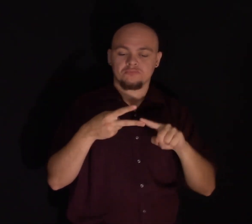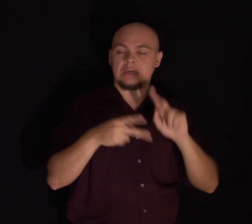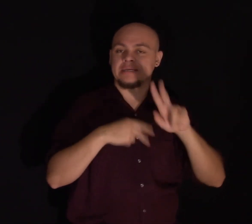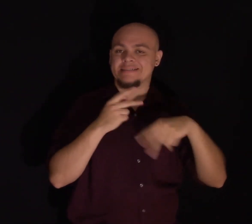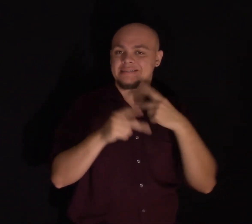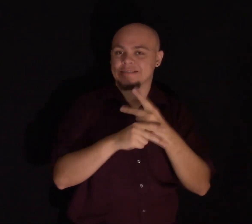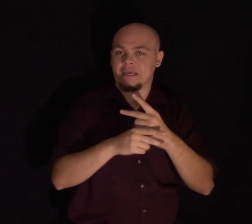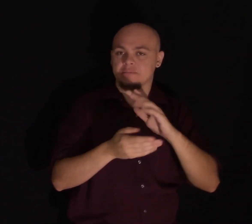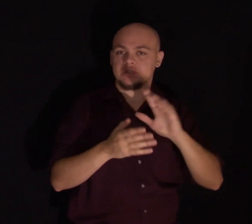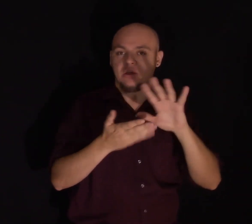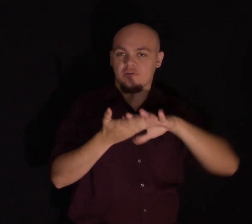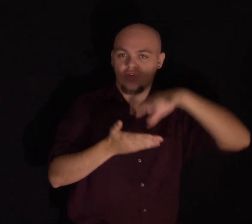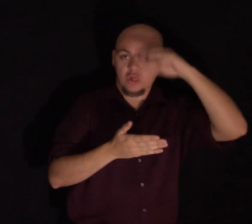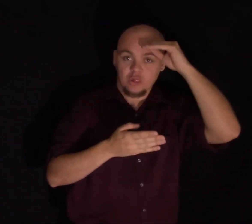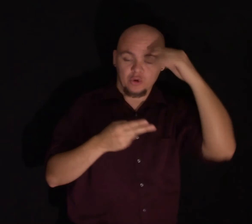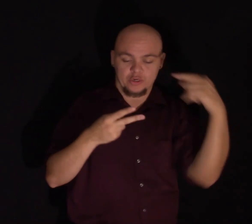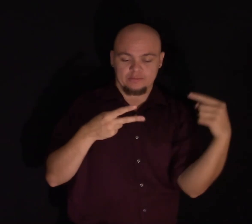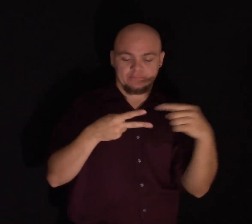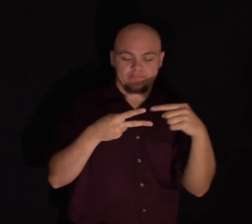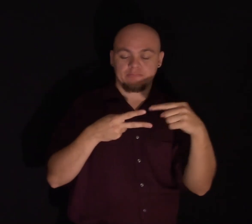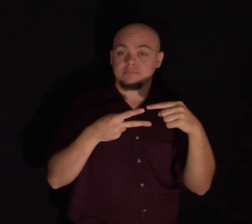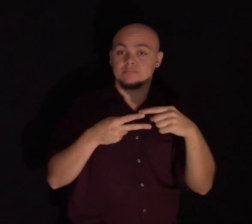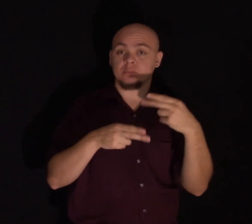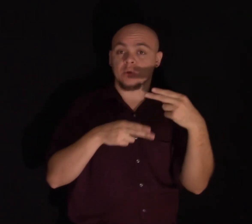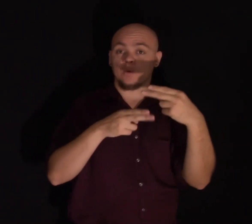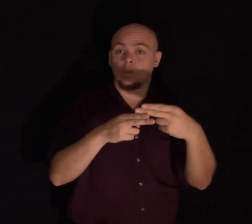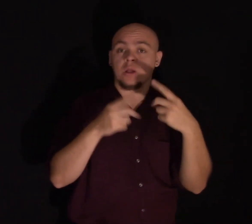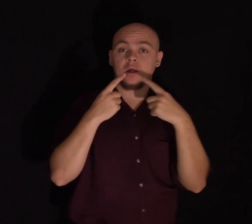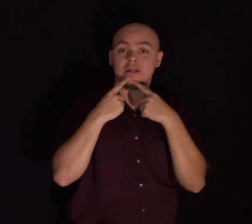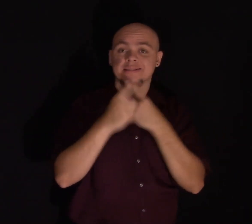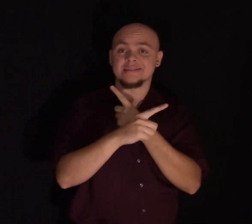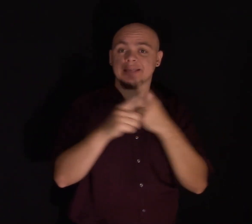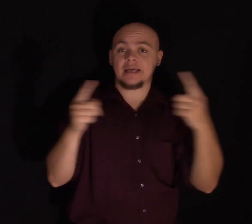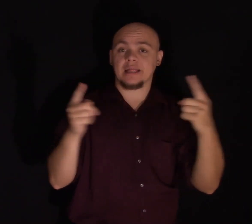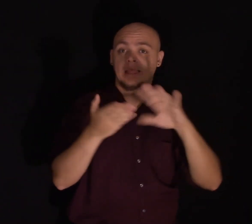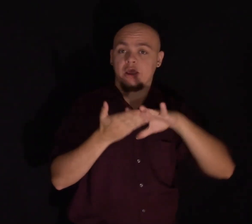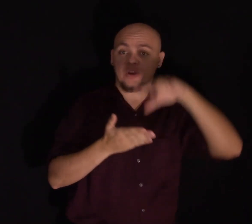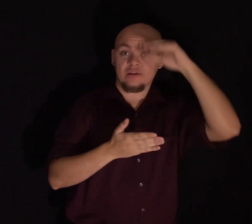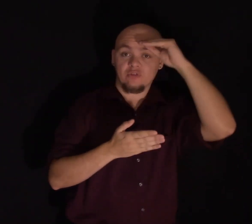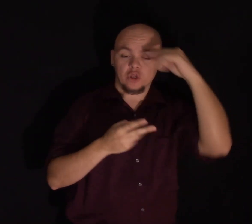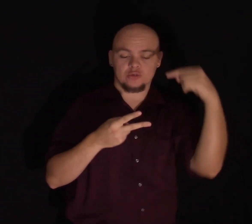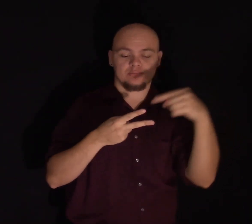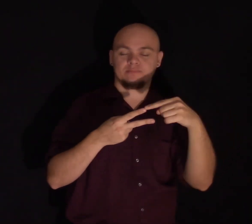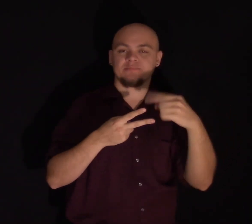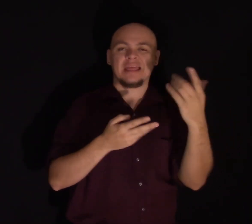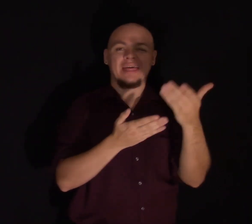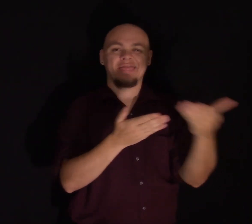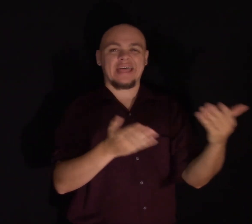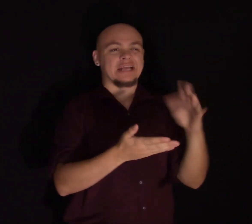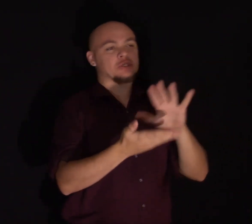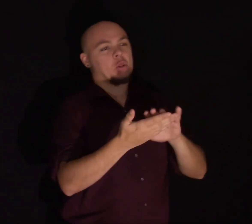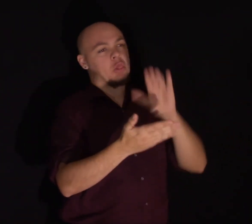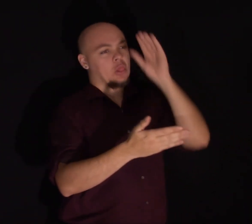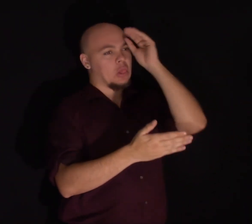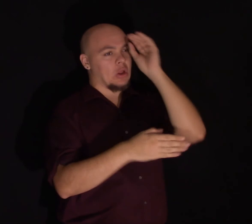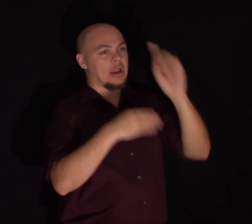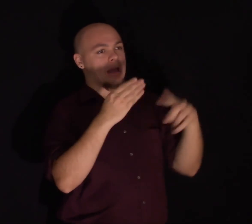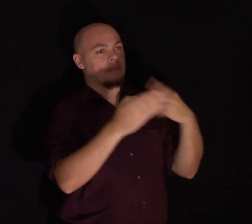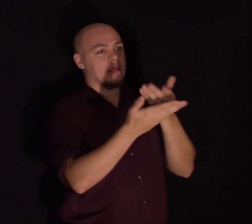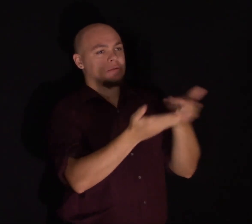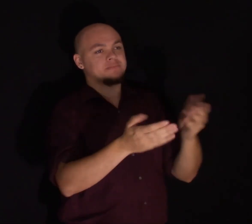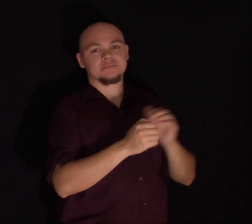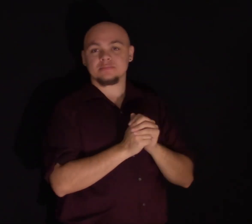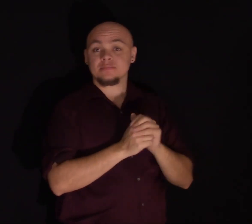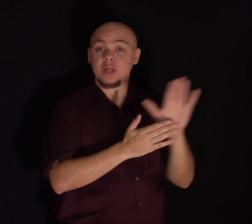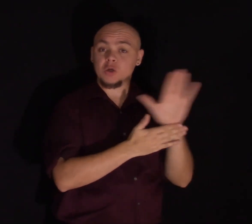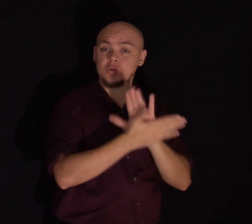learning. One form of learning we call declarative learning, which is learning about things. I can learn the value of